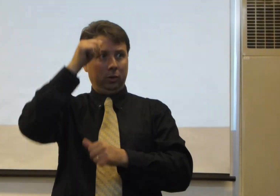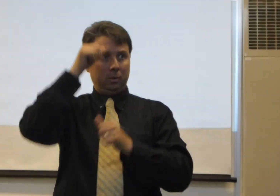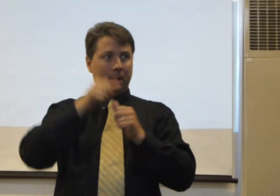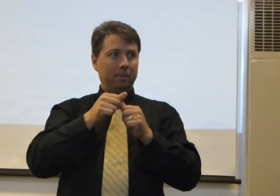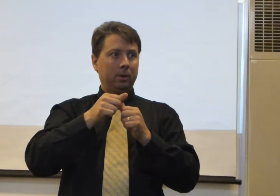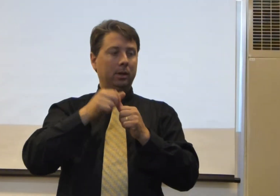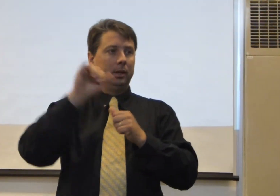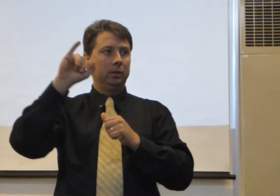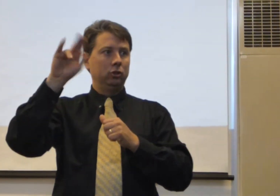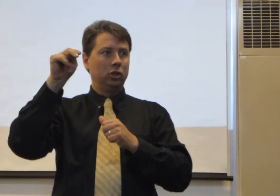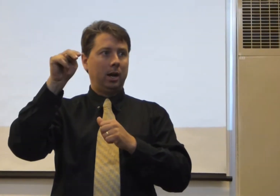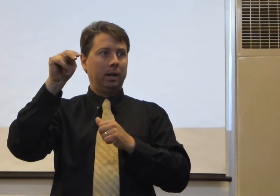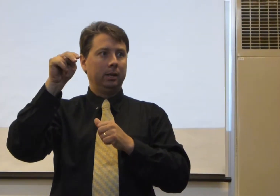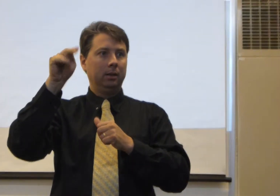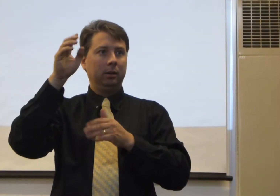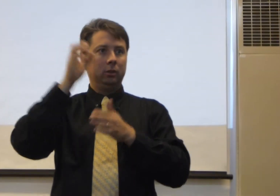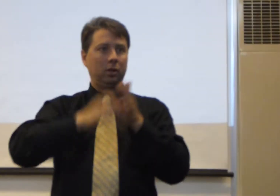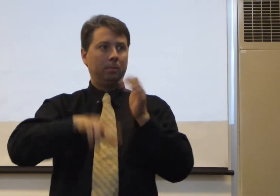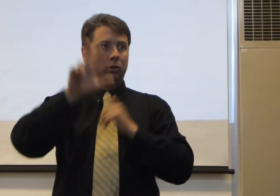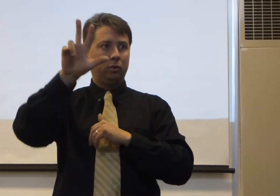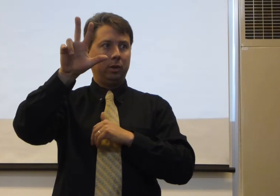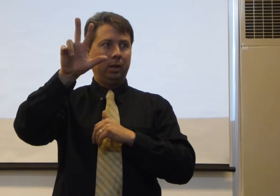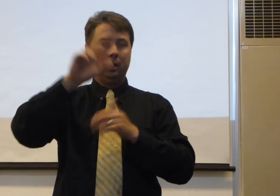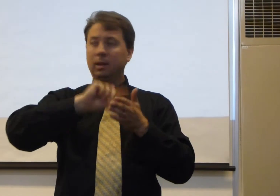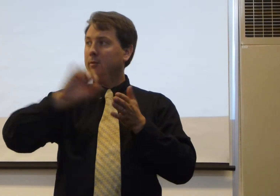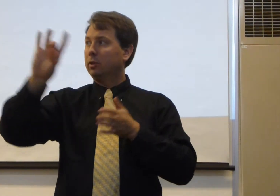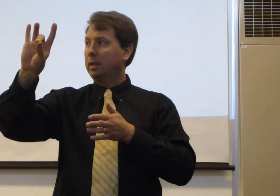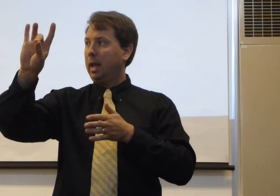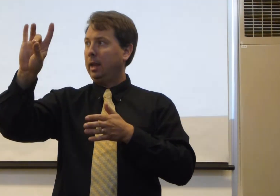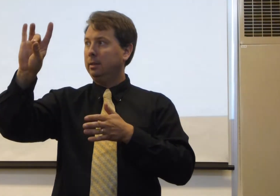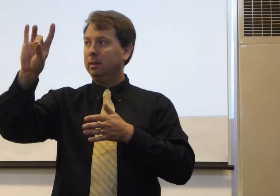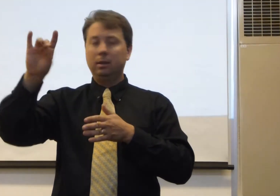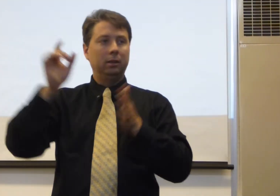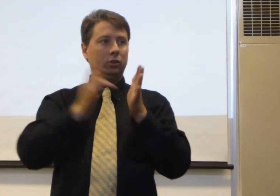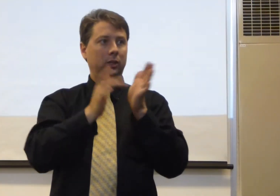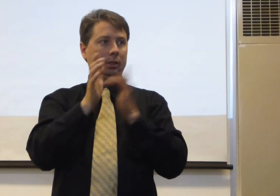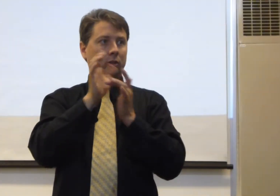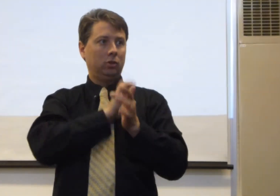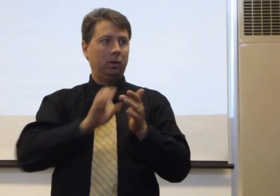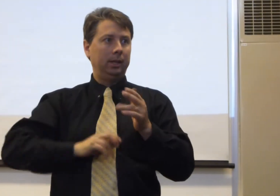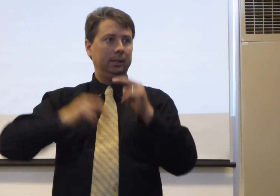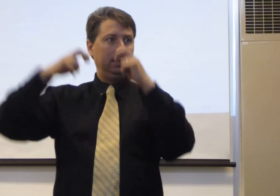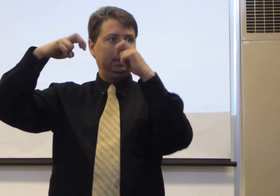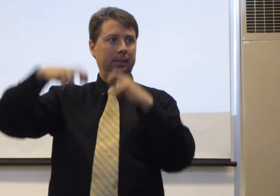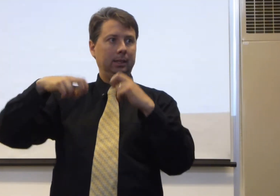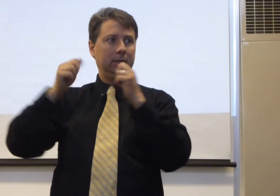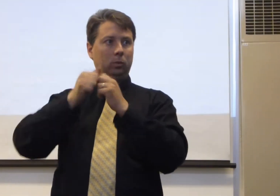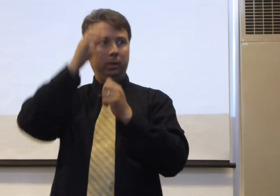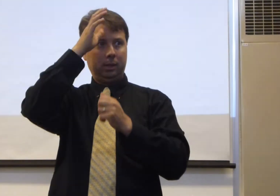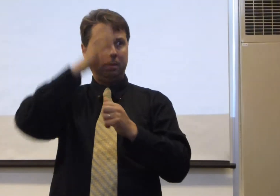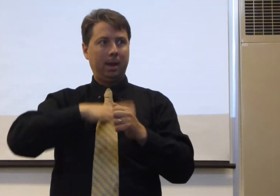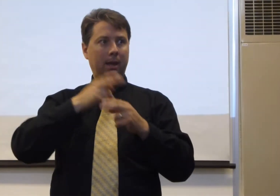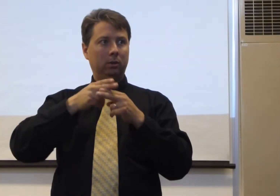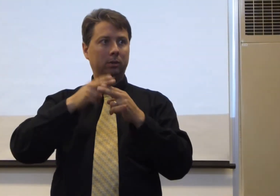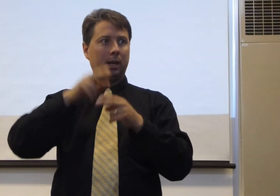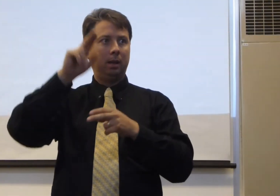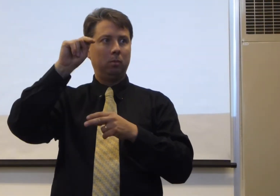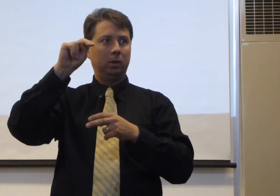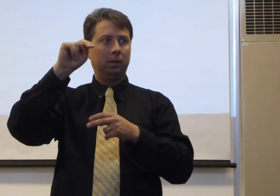you remember in John chapter 3, in verse 8, Jesus Christ, he sits with a man whose name was